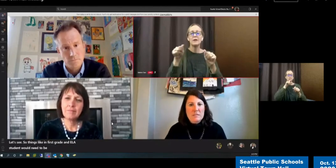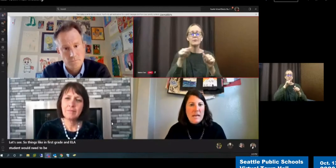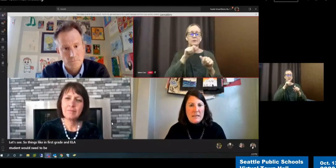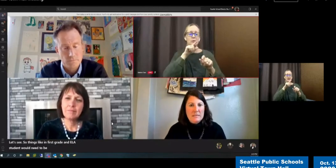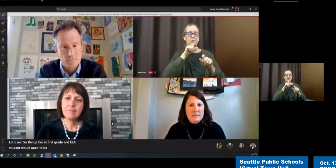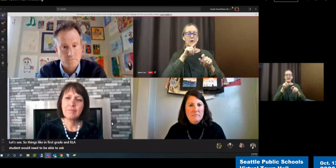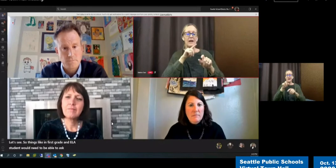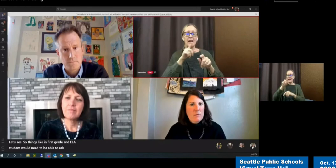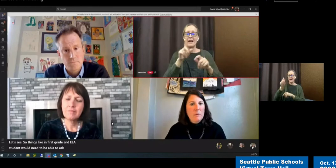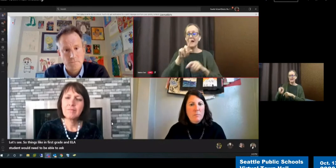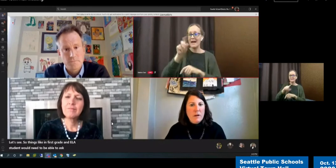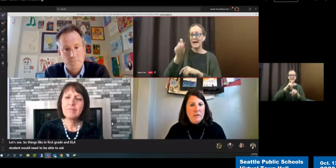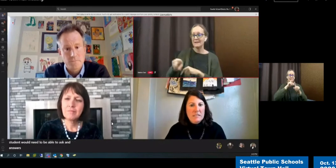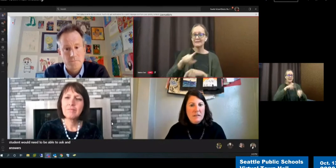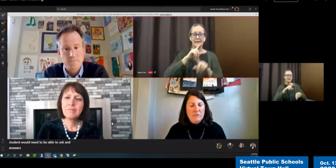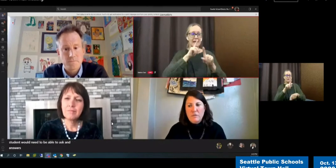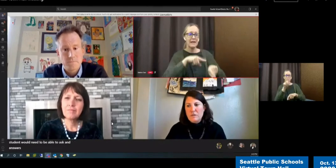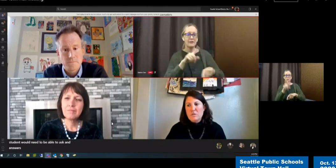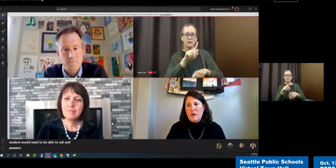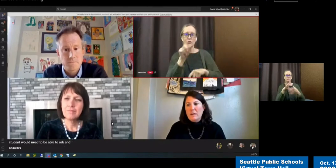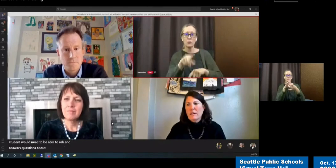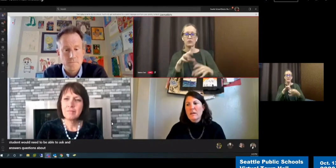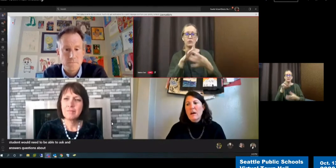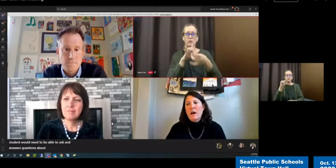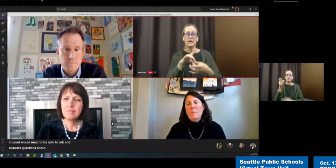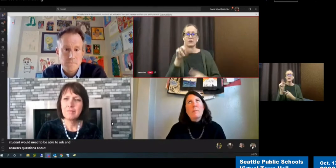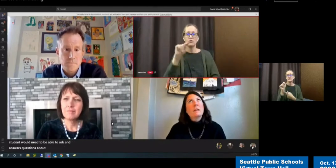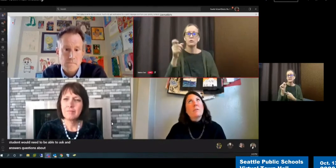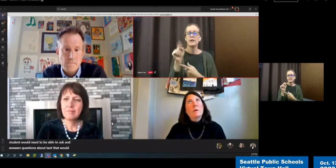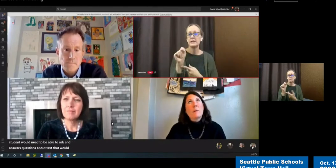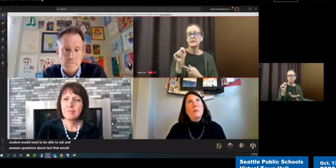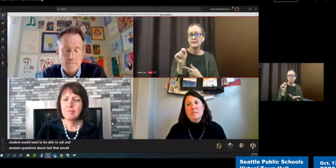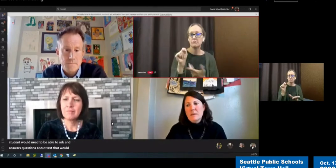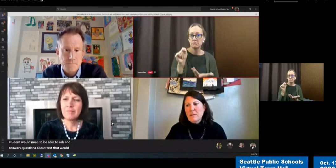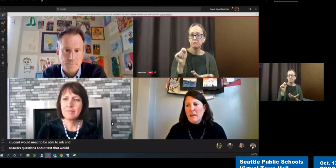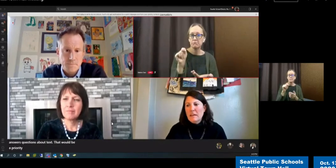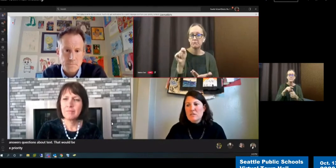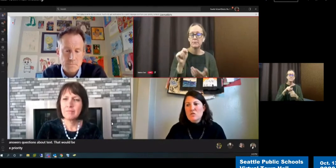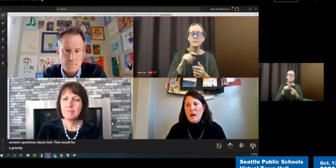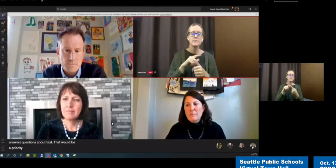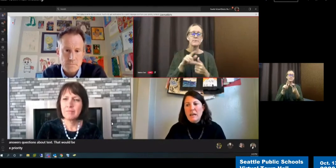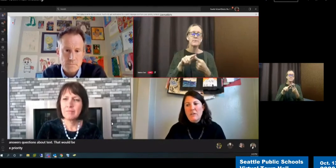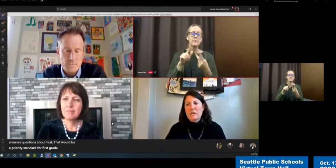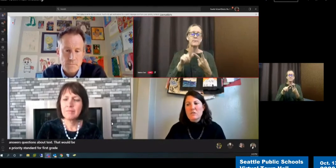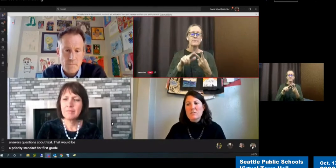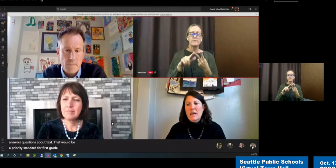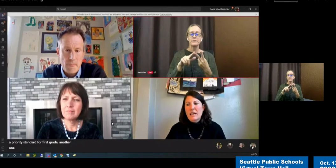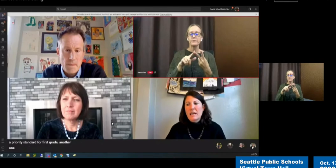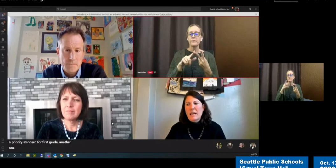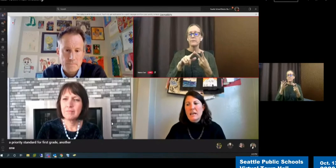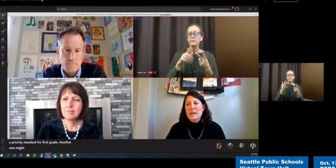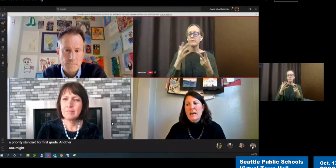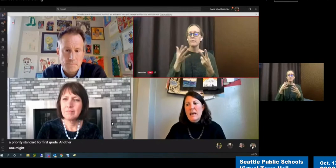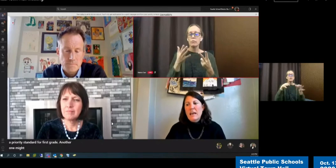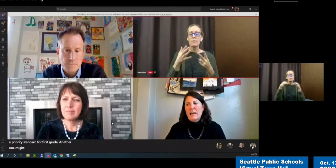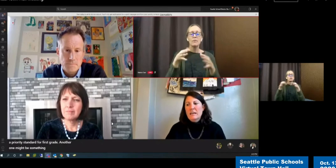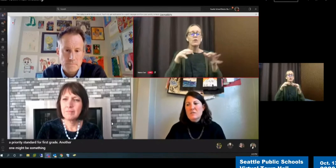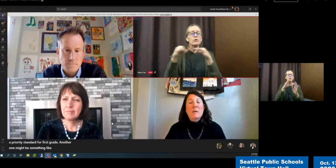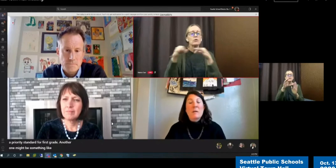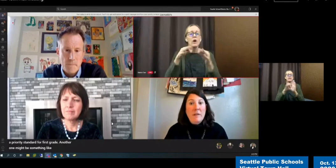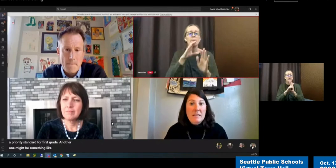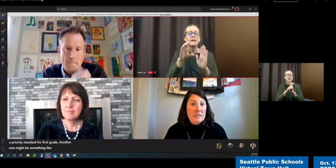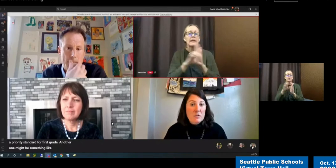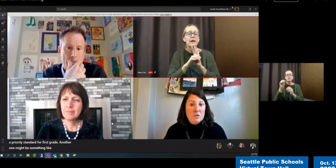about text. That would be a priority standard for first grade. Another one might be something like describe character settings and